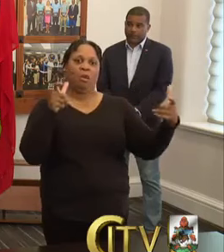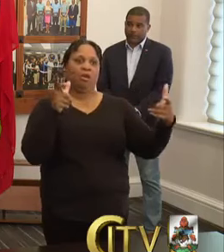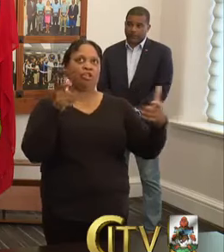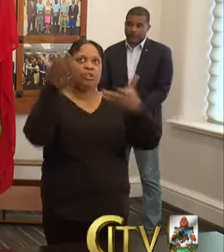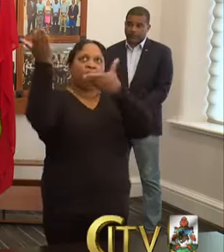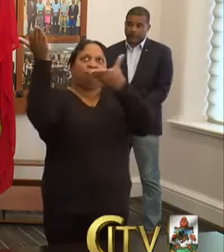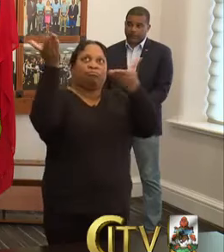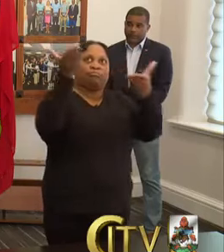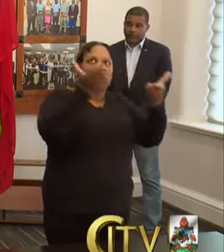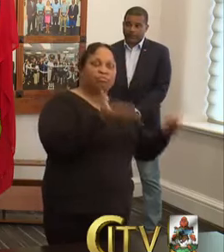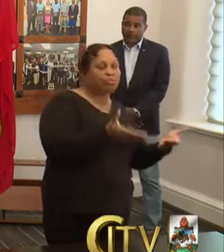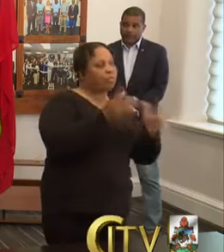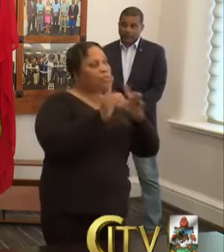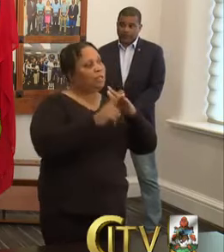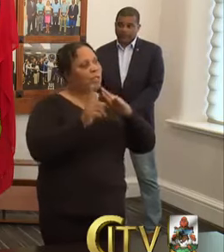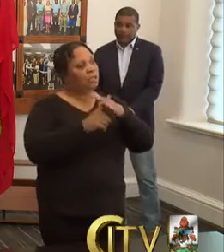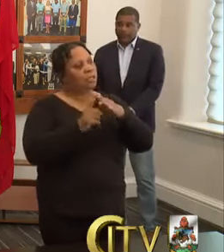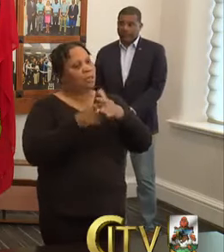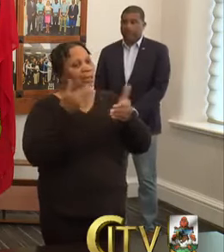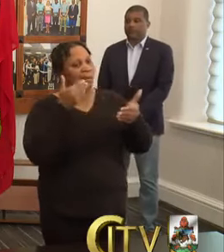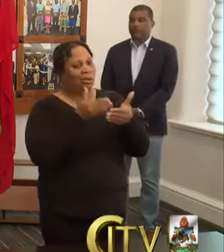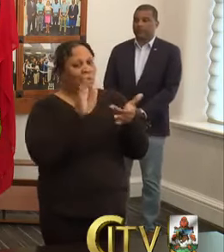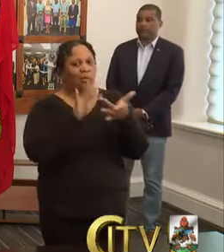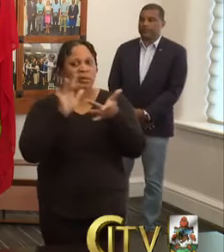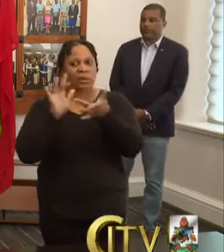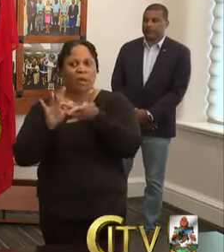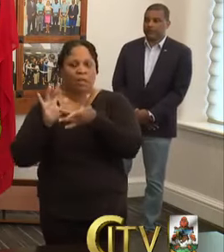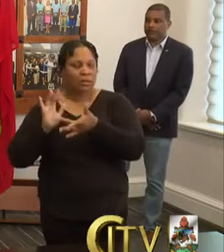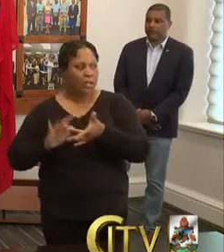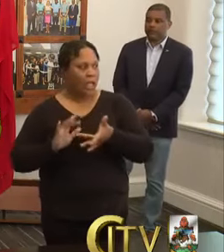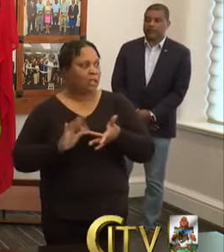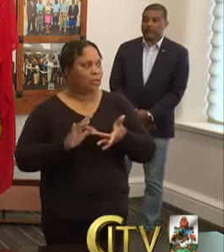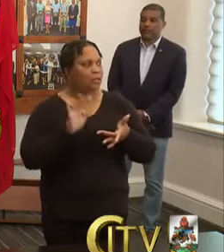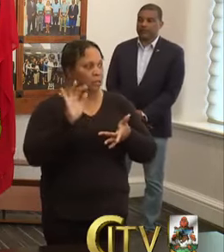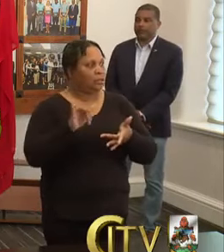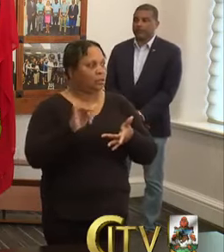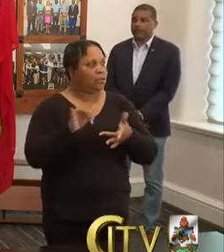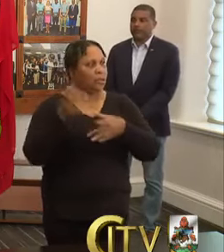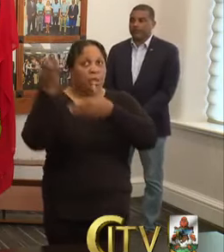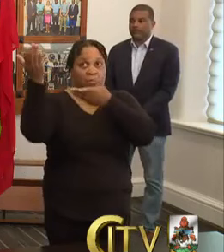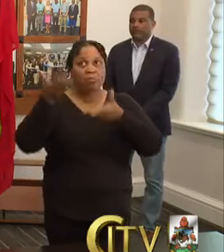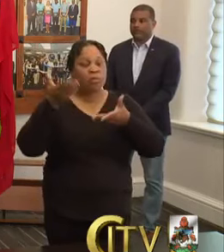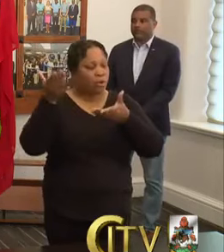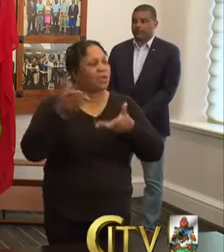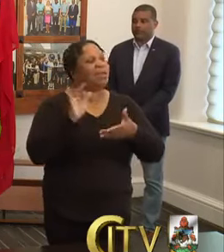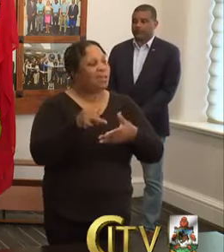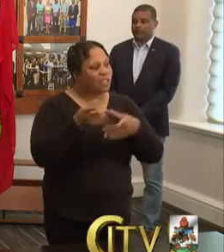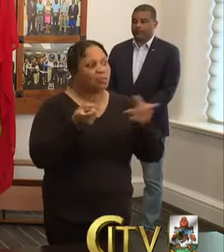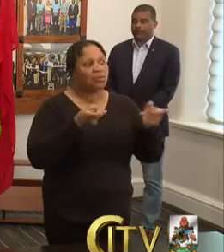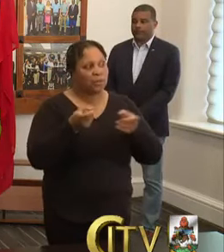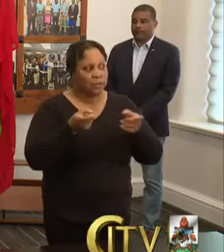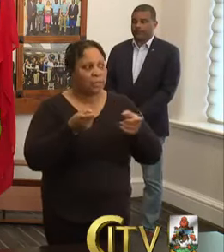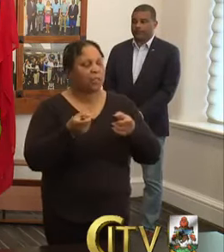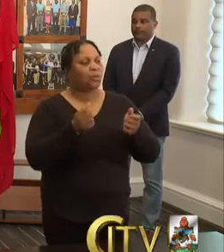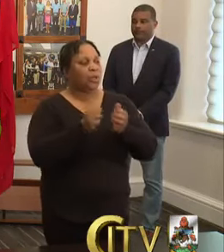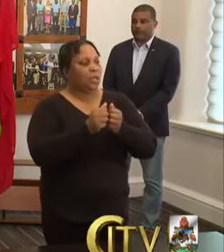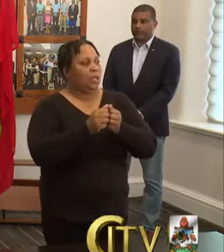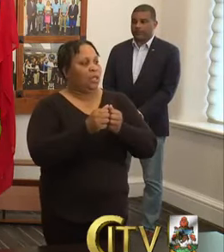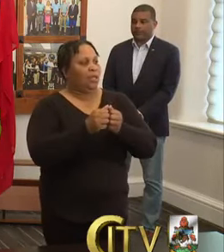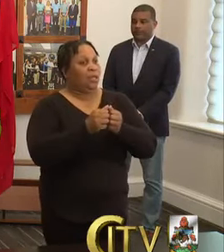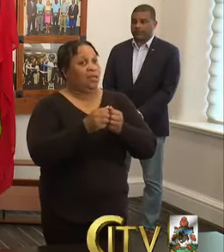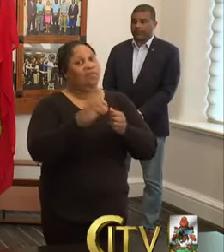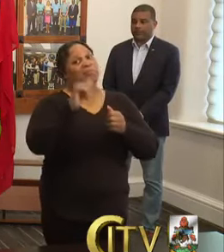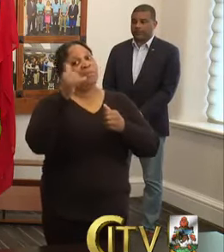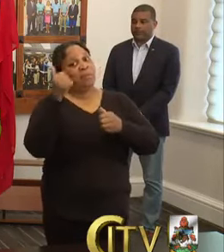cases and, uh, close contacts of important cases. That's what we are mostly dealing with here. And if we then get to another